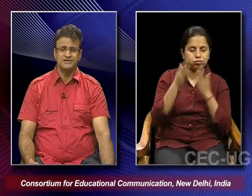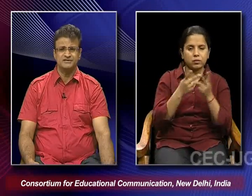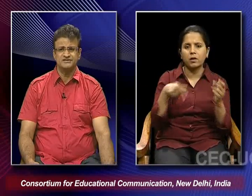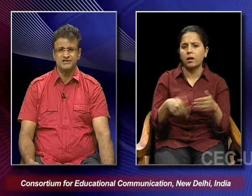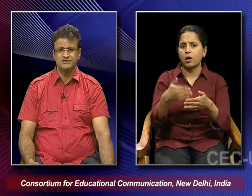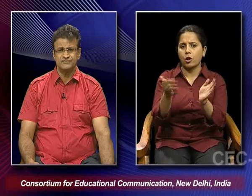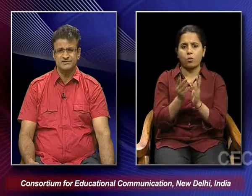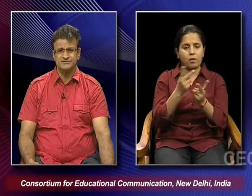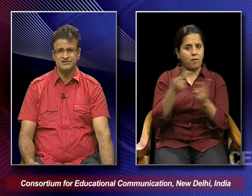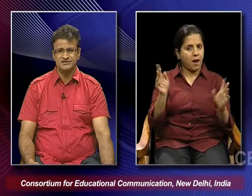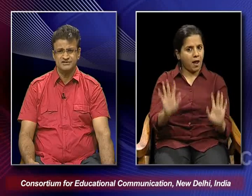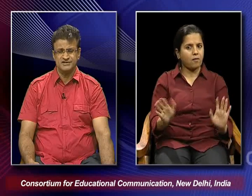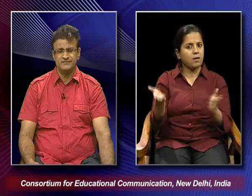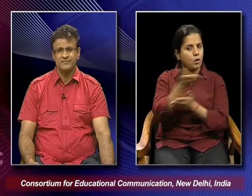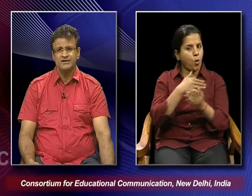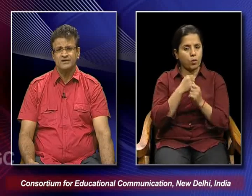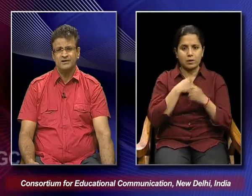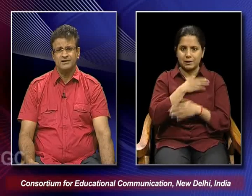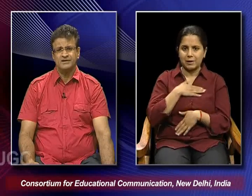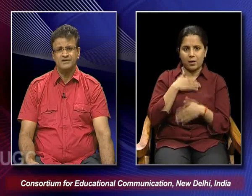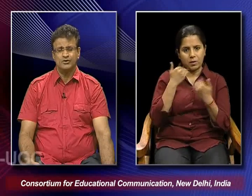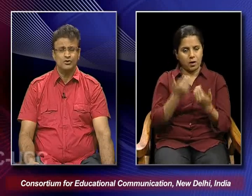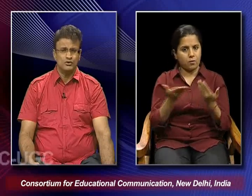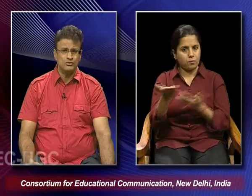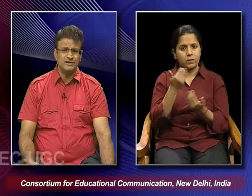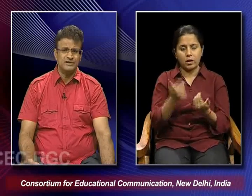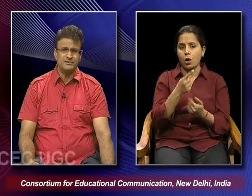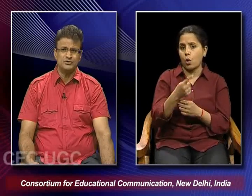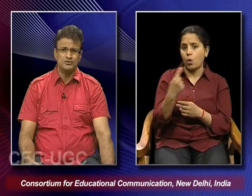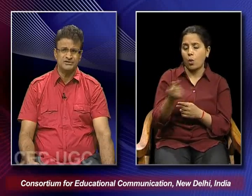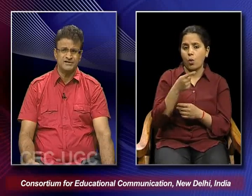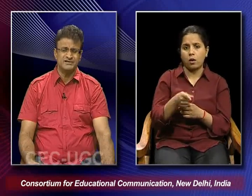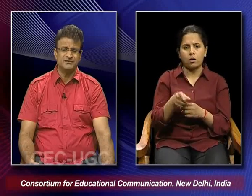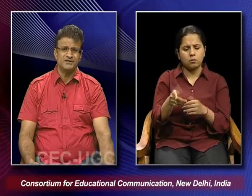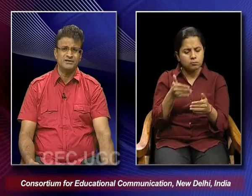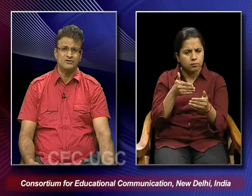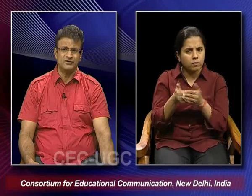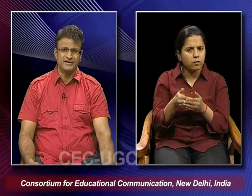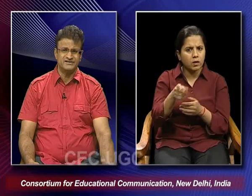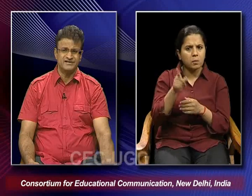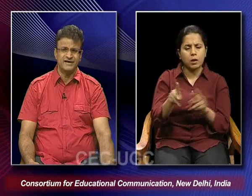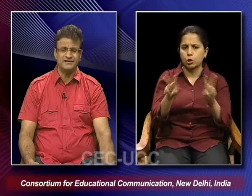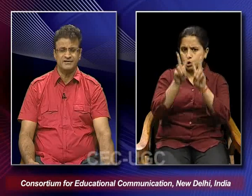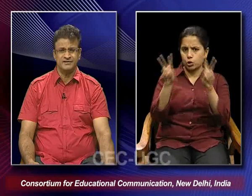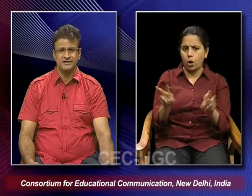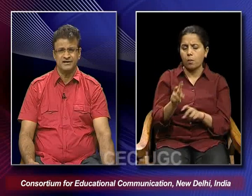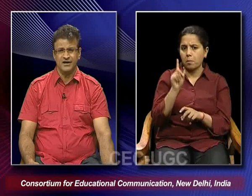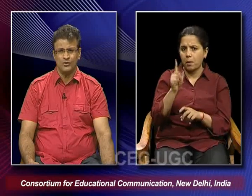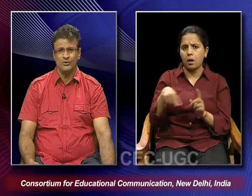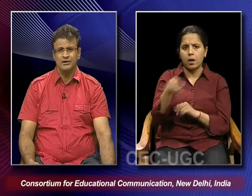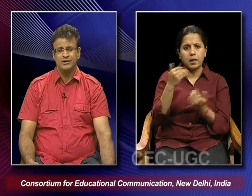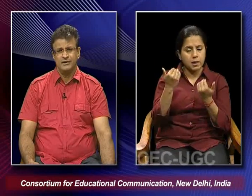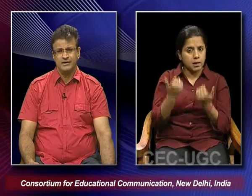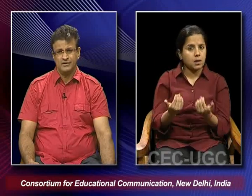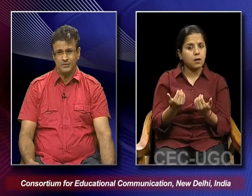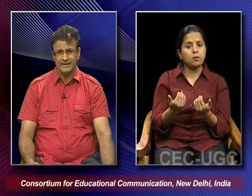celebrating these kinds of festivals in India, they not only come closer in that particular context that they are now